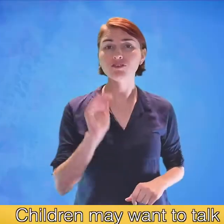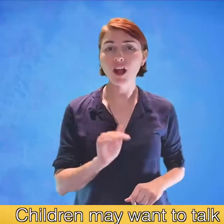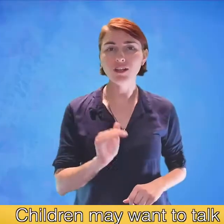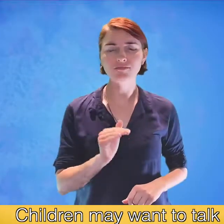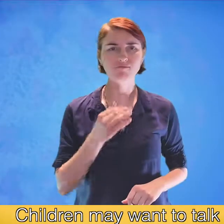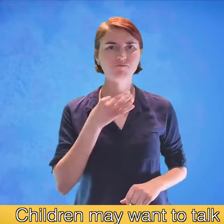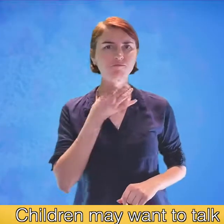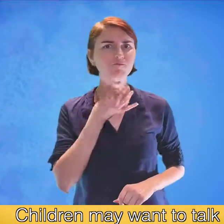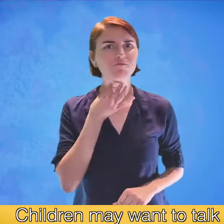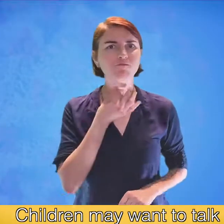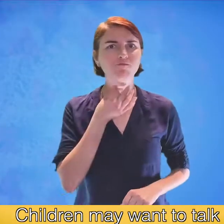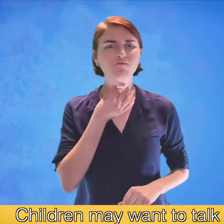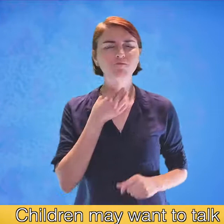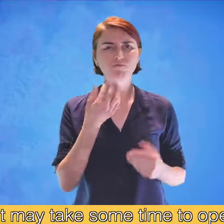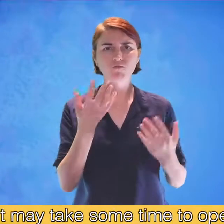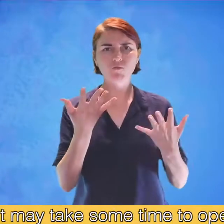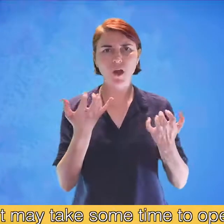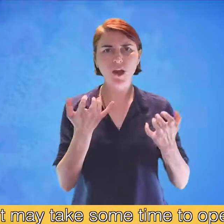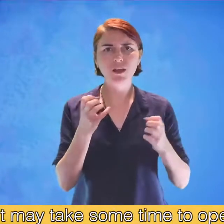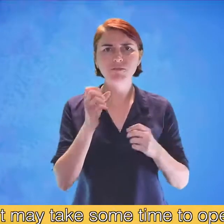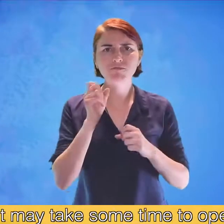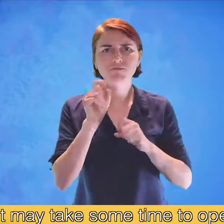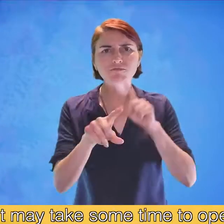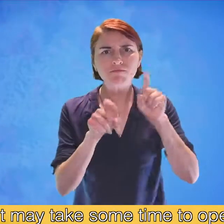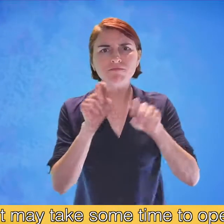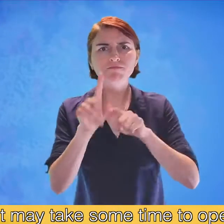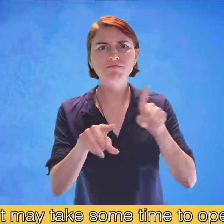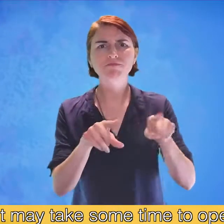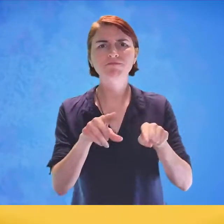children may want to talk but it may take some time to open up